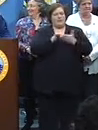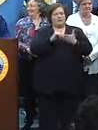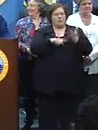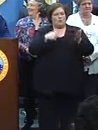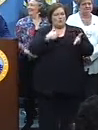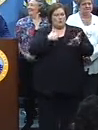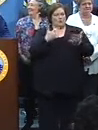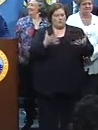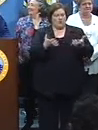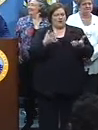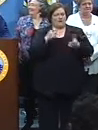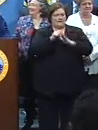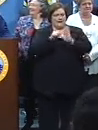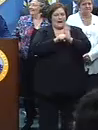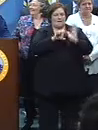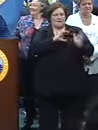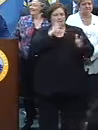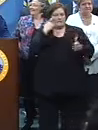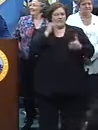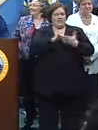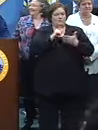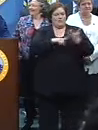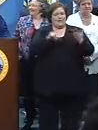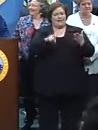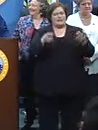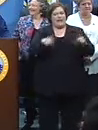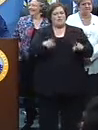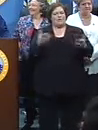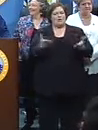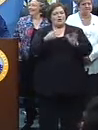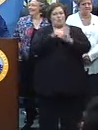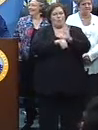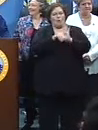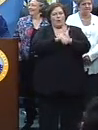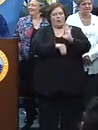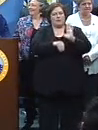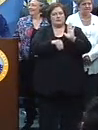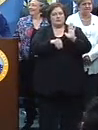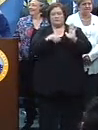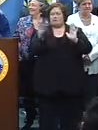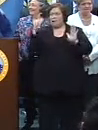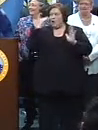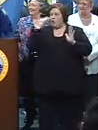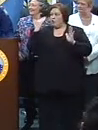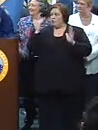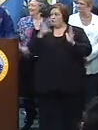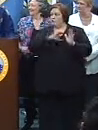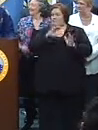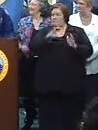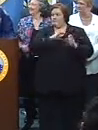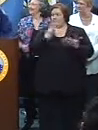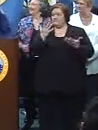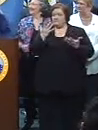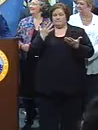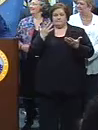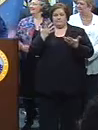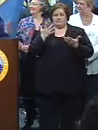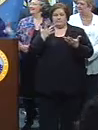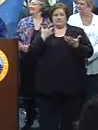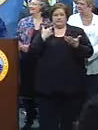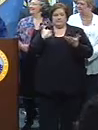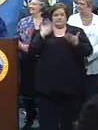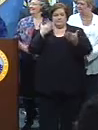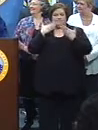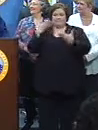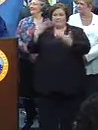for with state police because that's what it needs to happen in New Orleans. Mayor, Chief, our hands go to